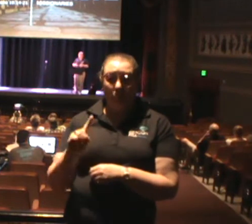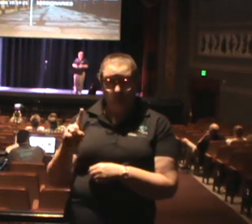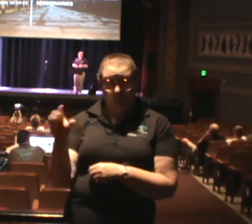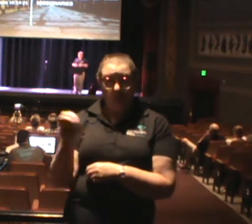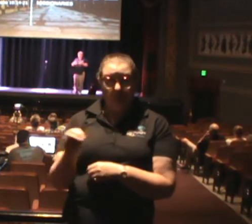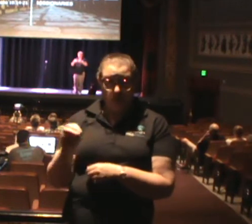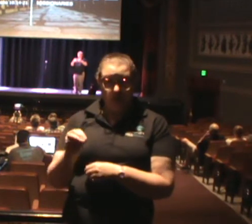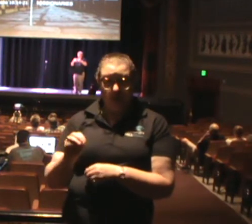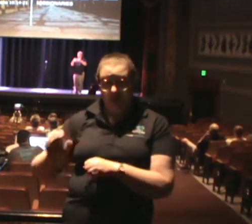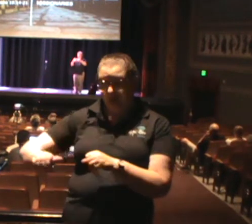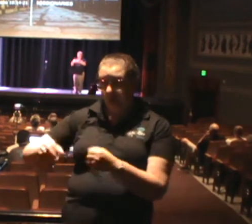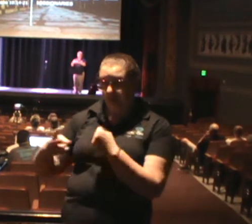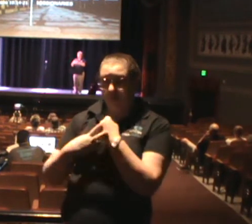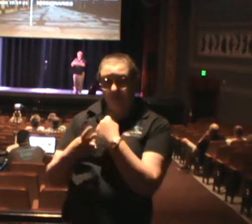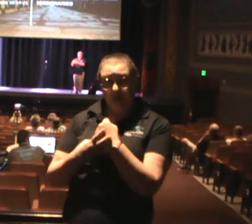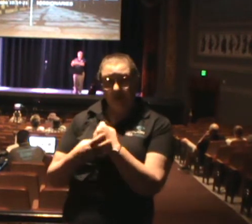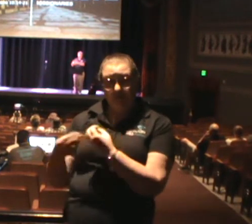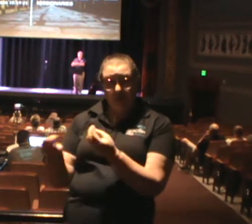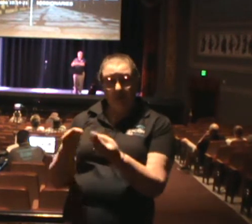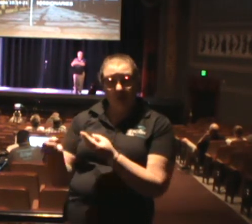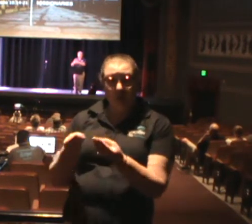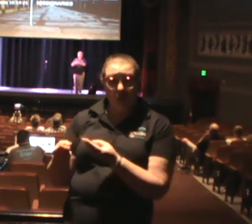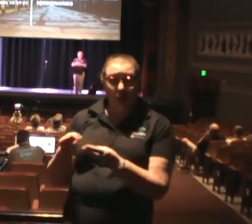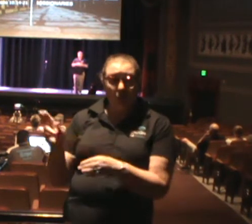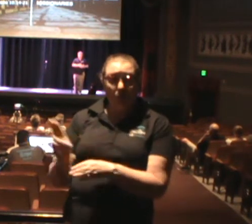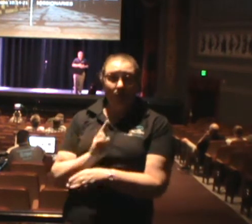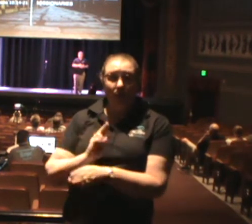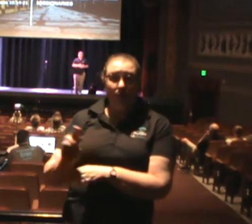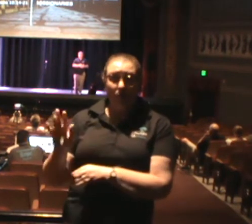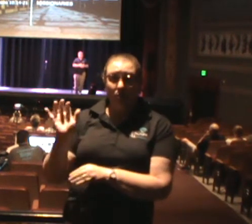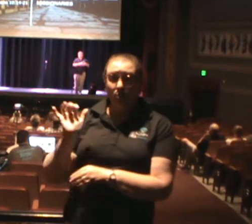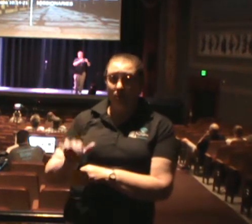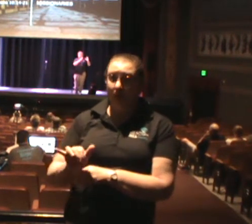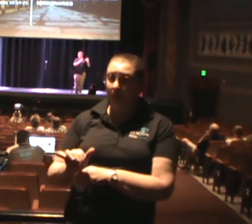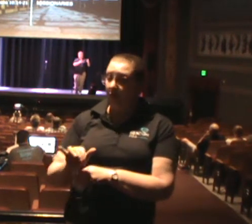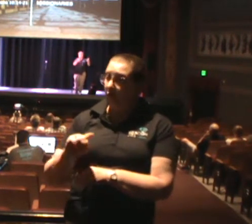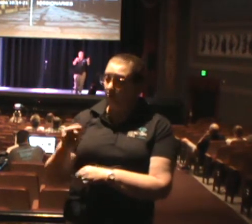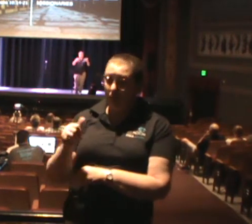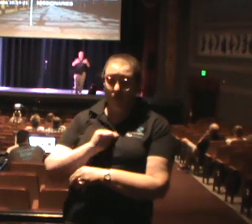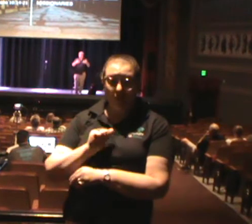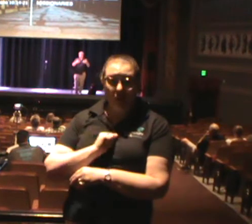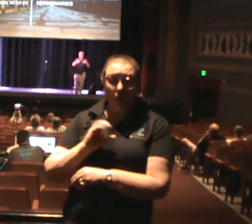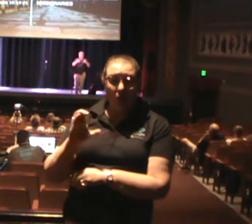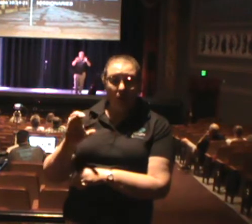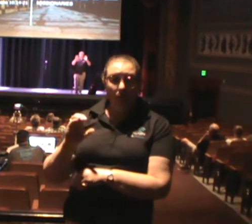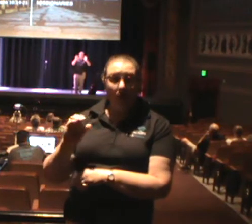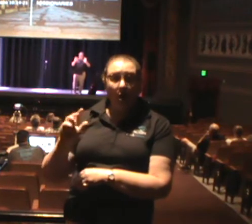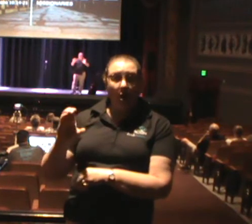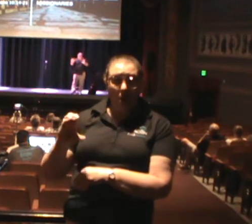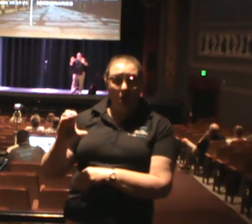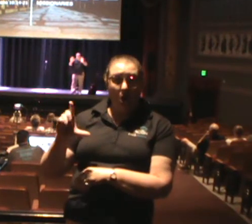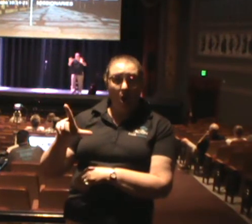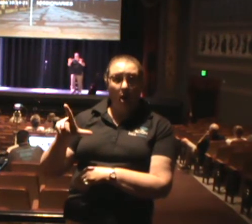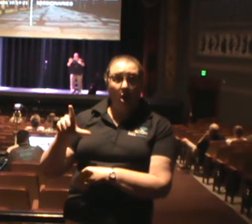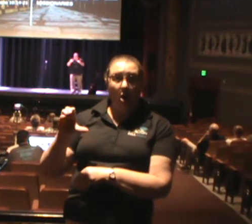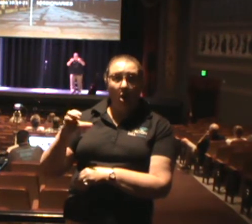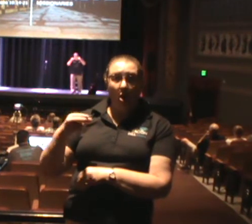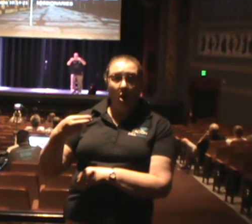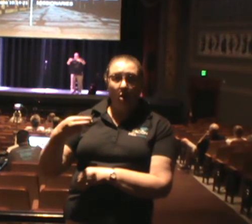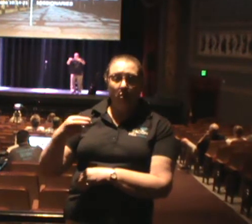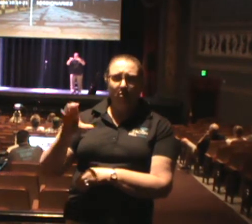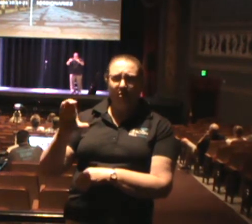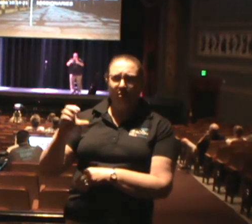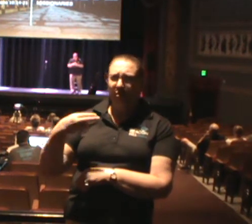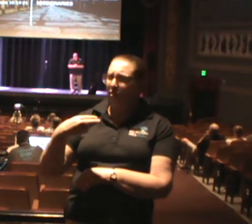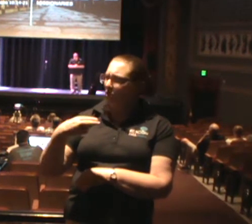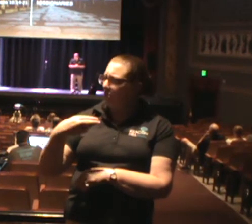able to use that from one of our own. Chloe Keaton went to Costa Rica last year and part of that missions fund went to celebrating